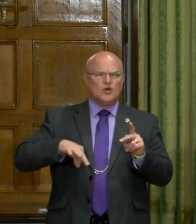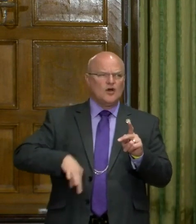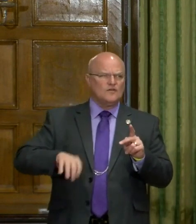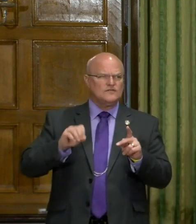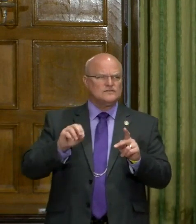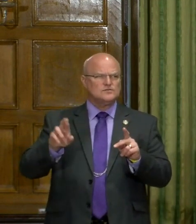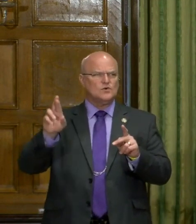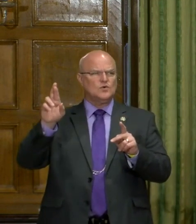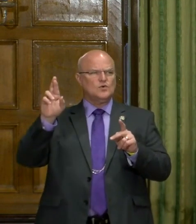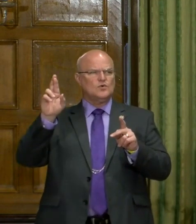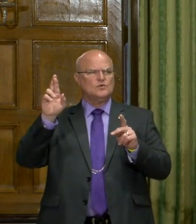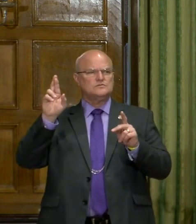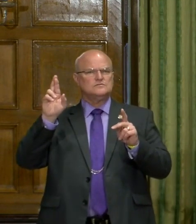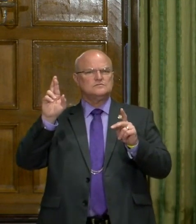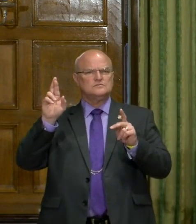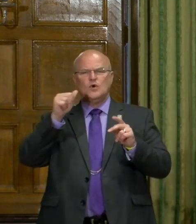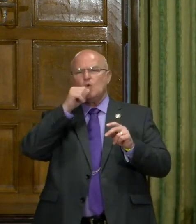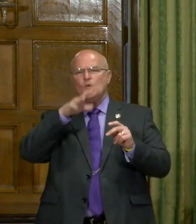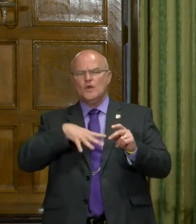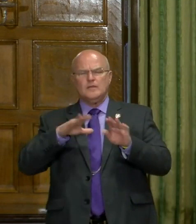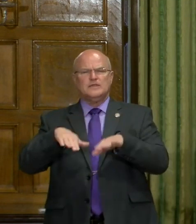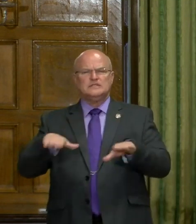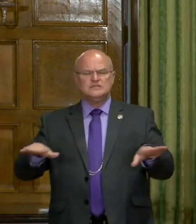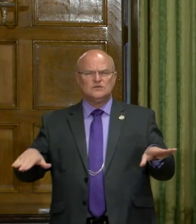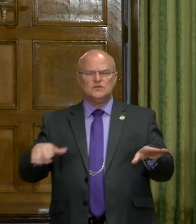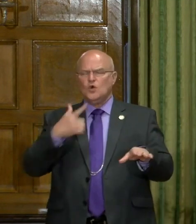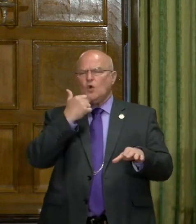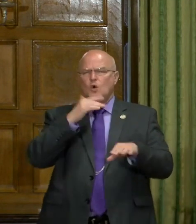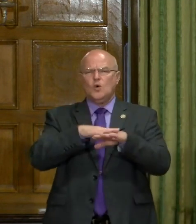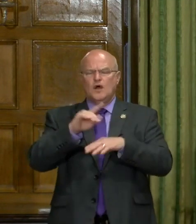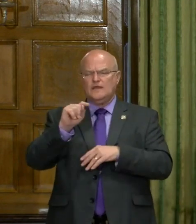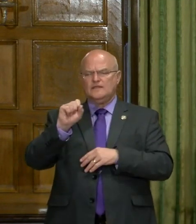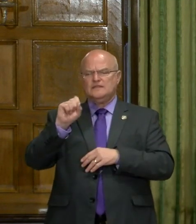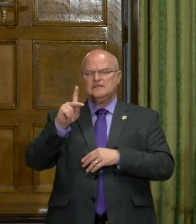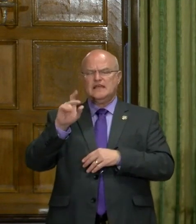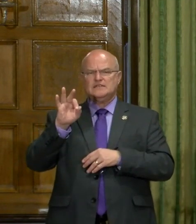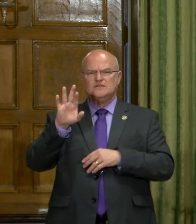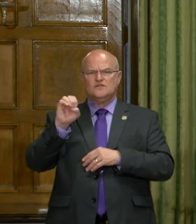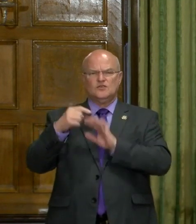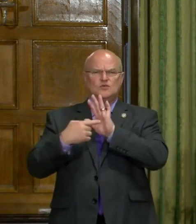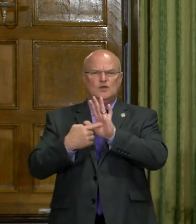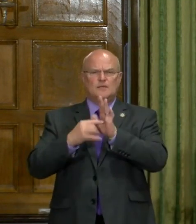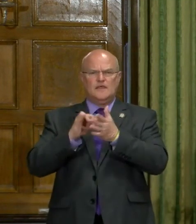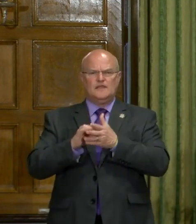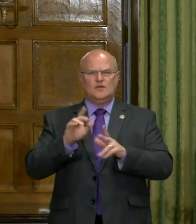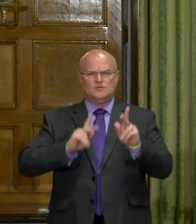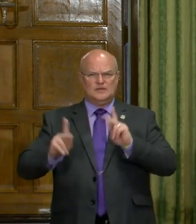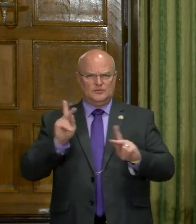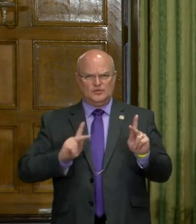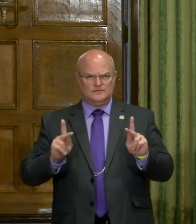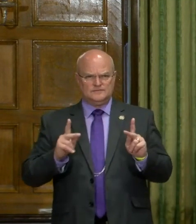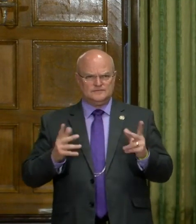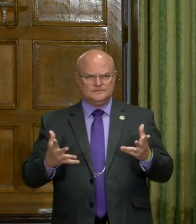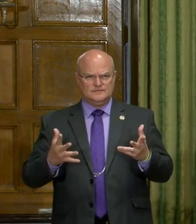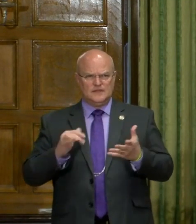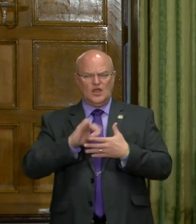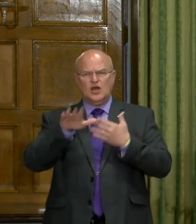or women and children? Who on your task force is representing those sorts of people?